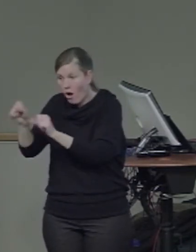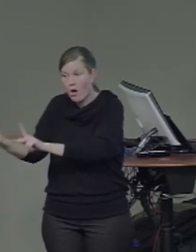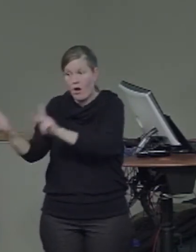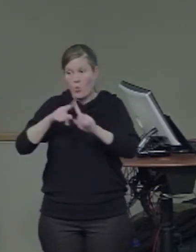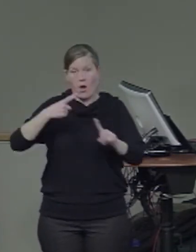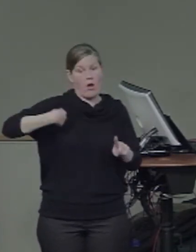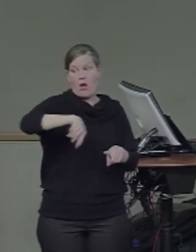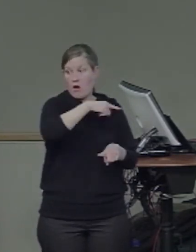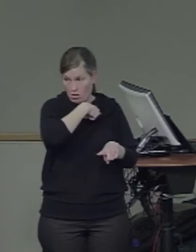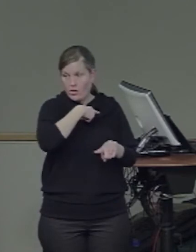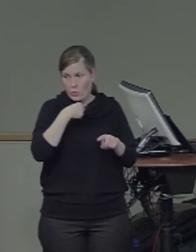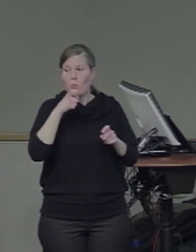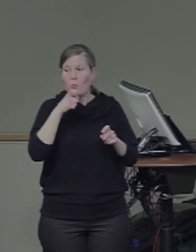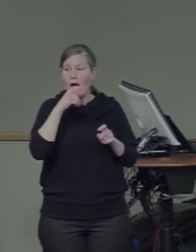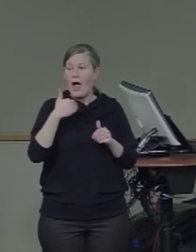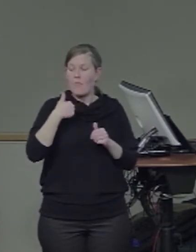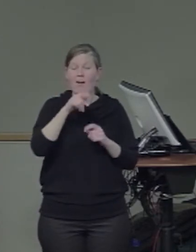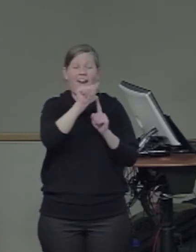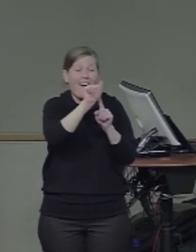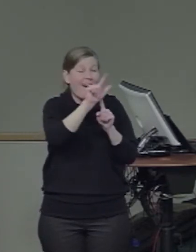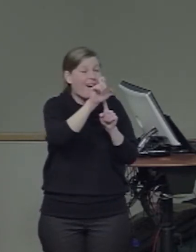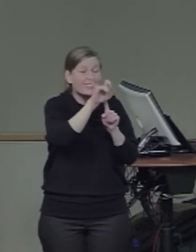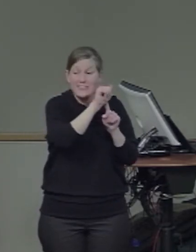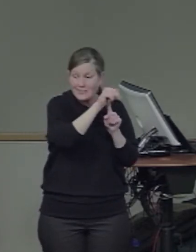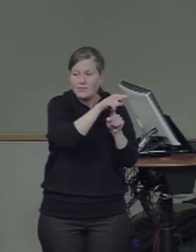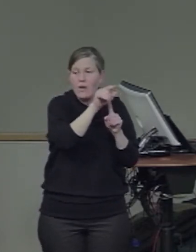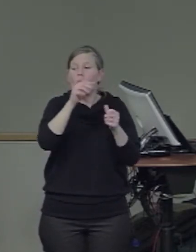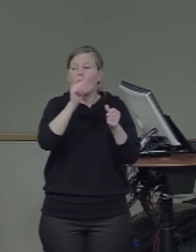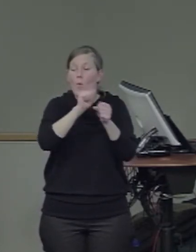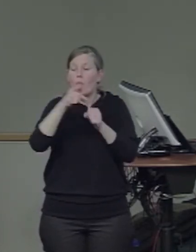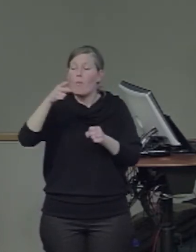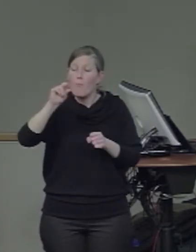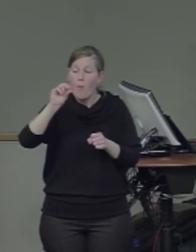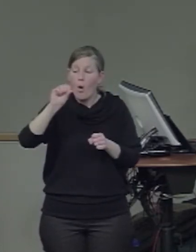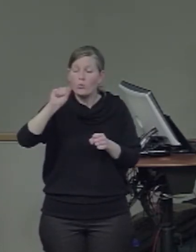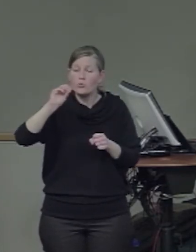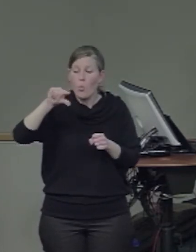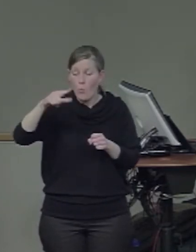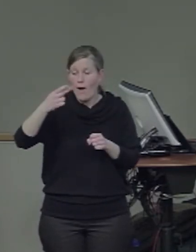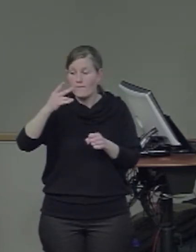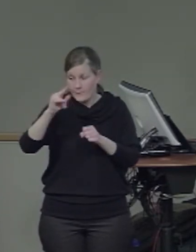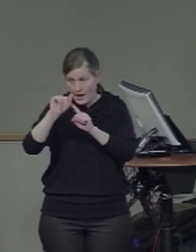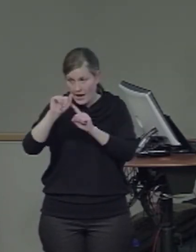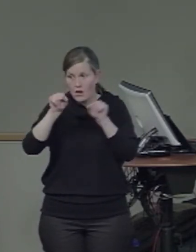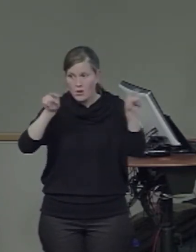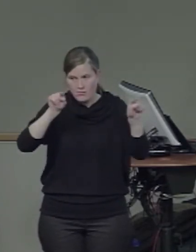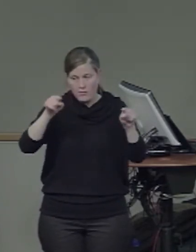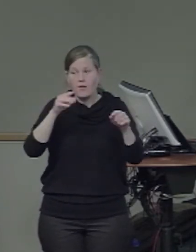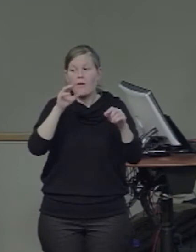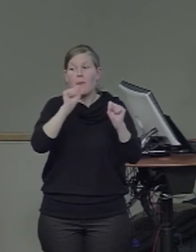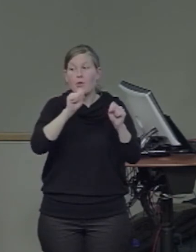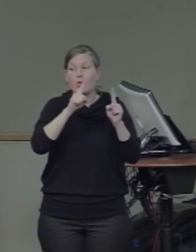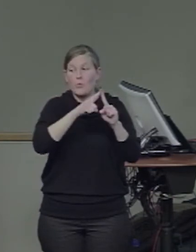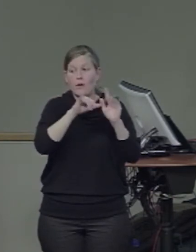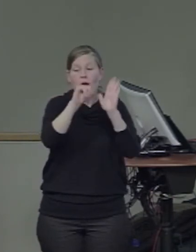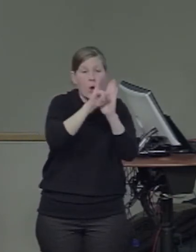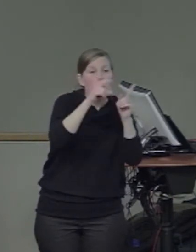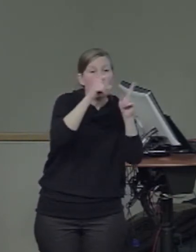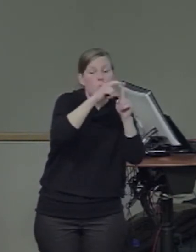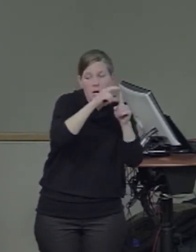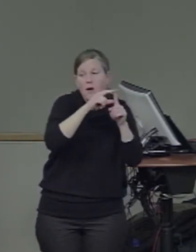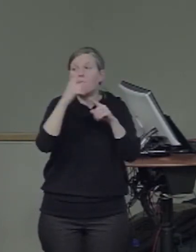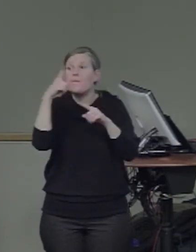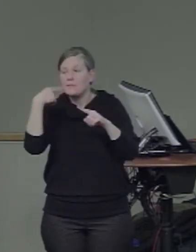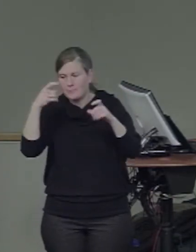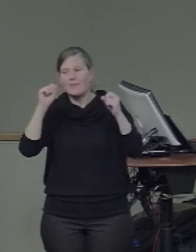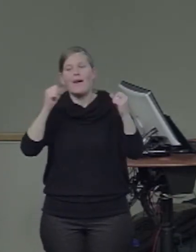impairments in prosopagnosics, correlations in the hemispheric lateralization across